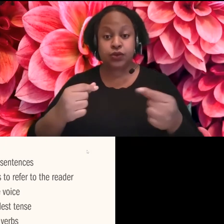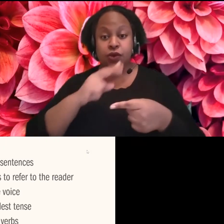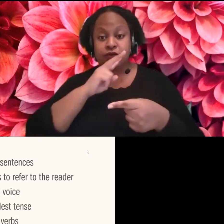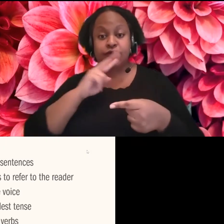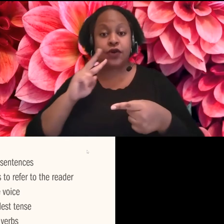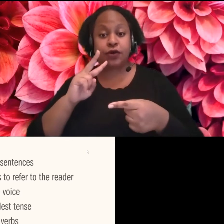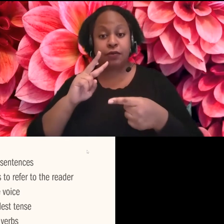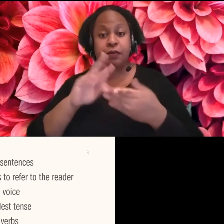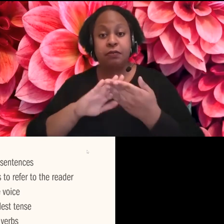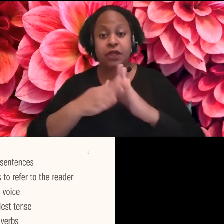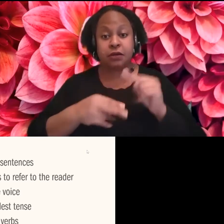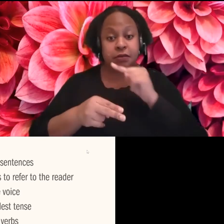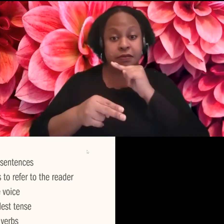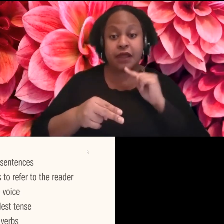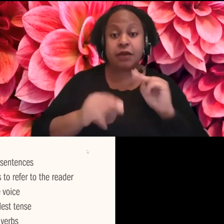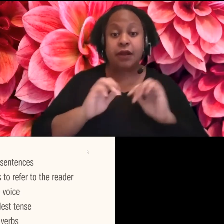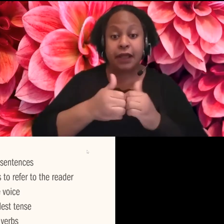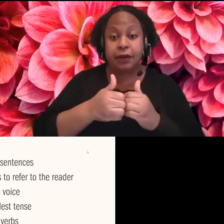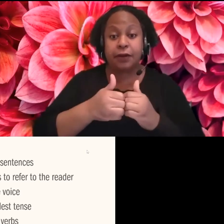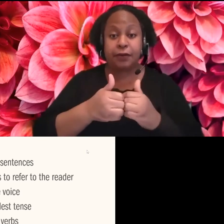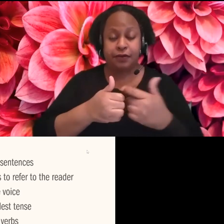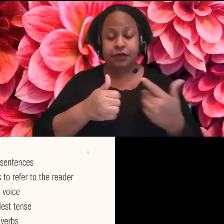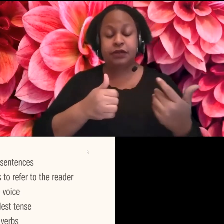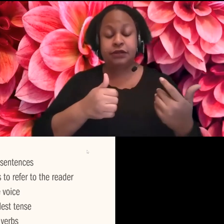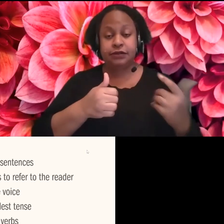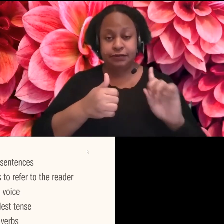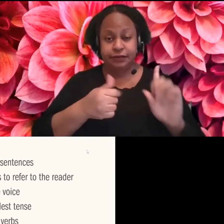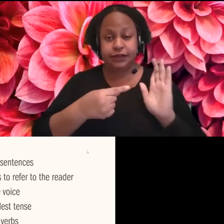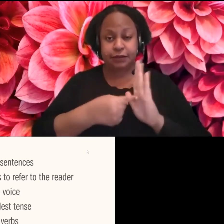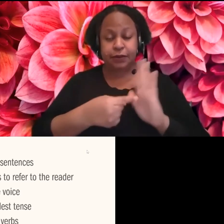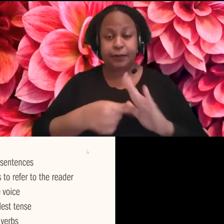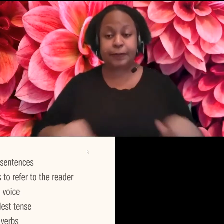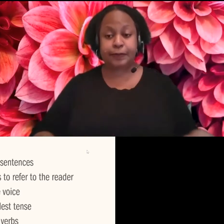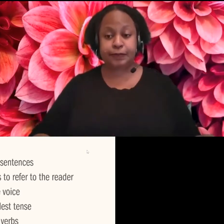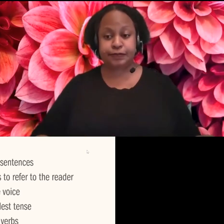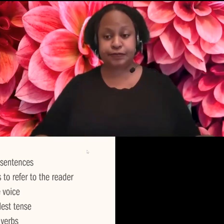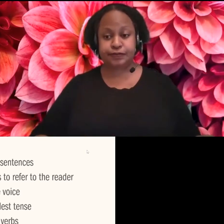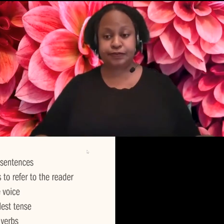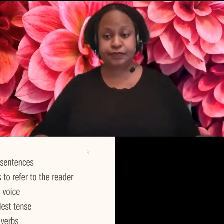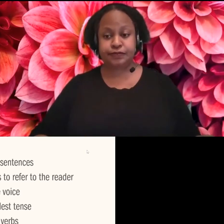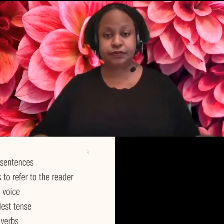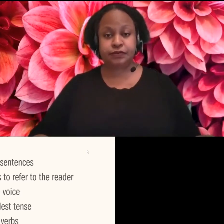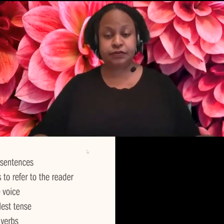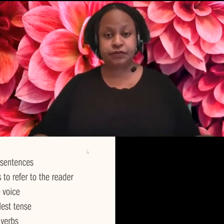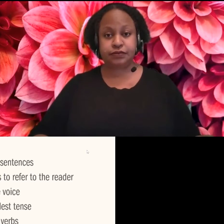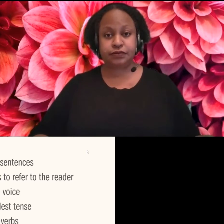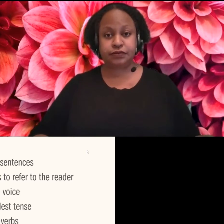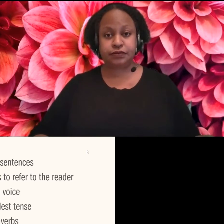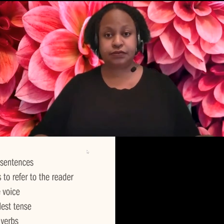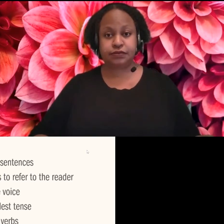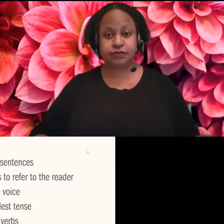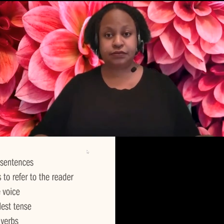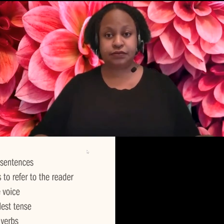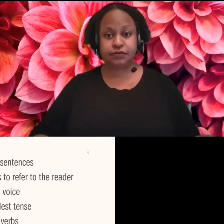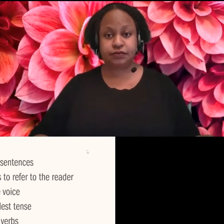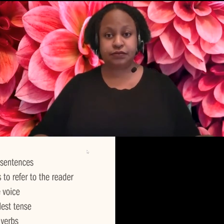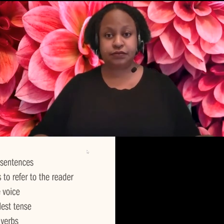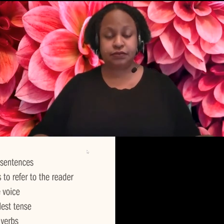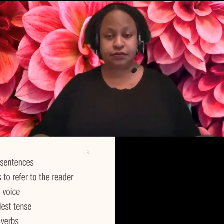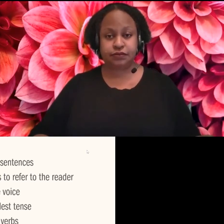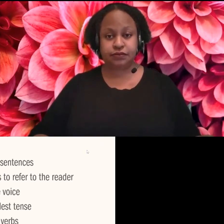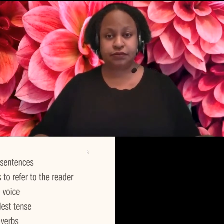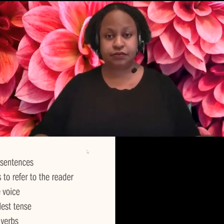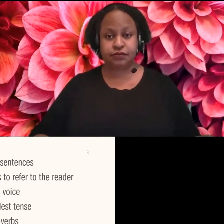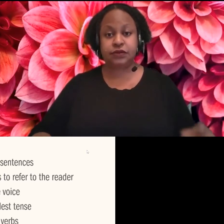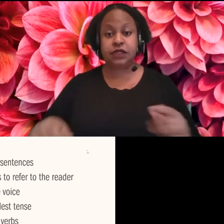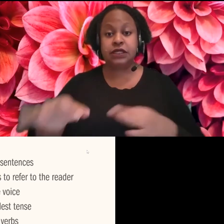adding, uh, so instead of engage it's engagement instead